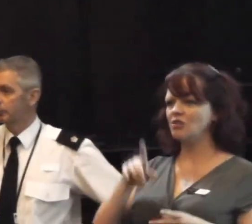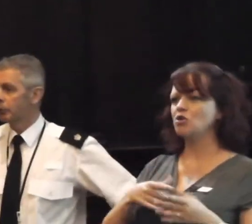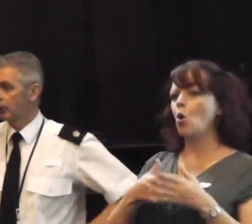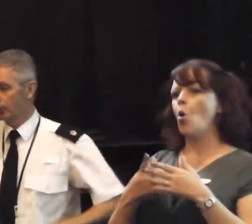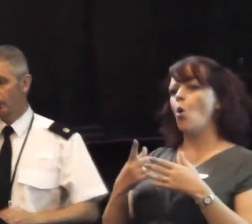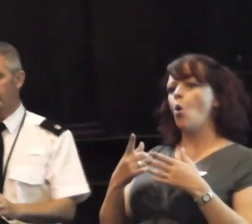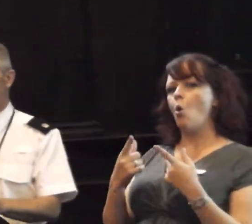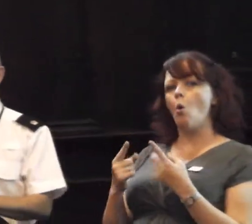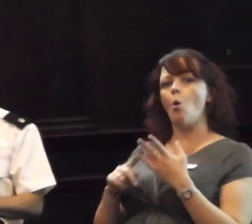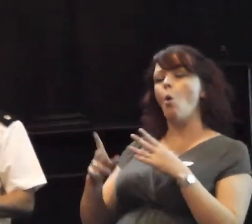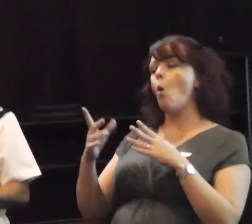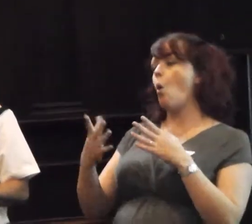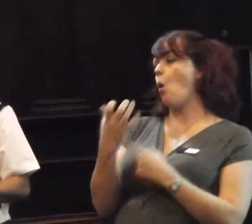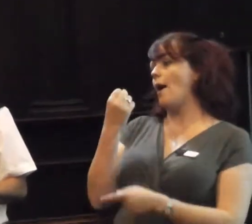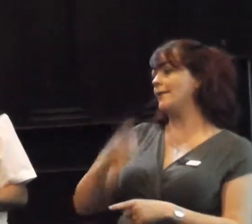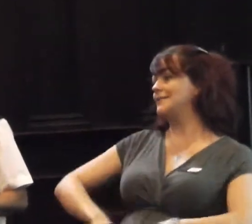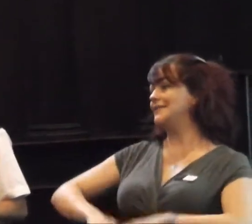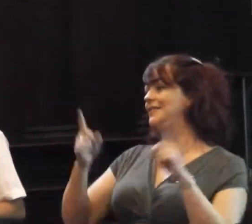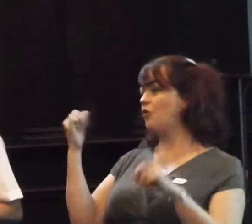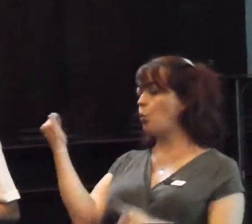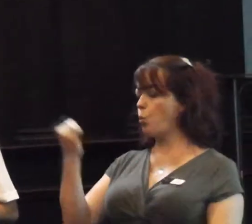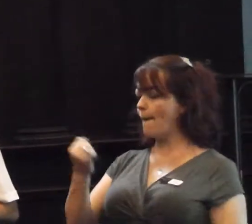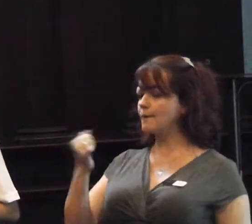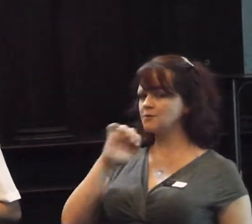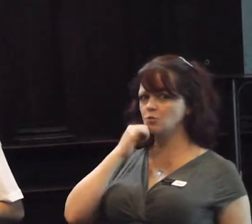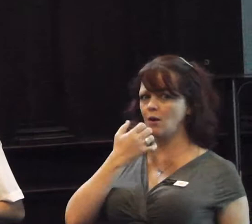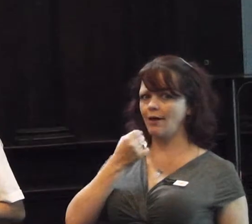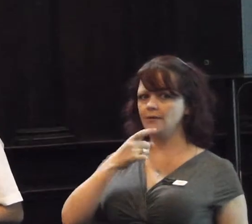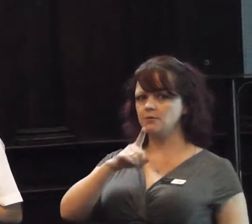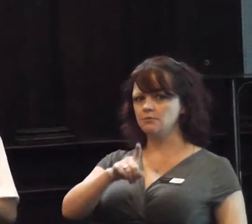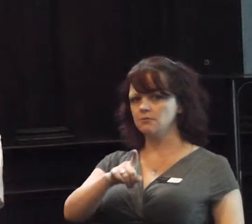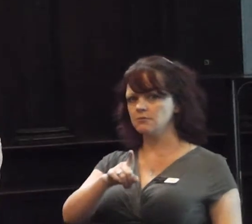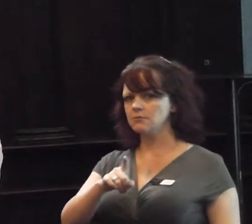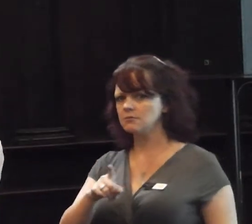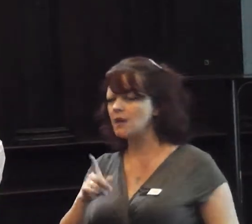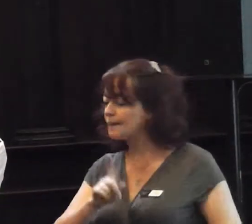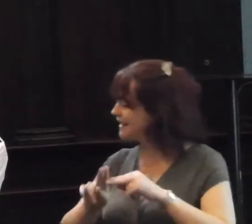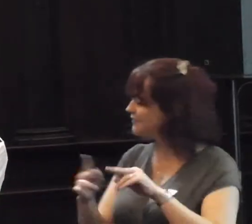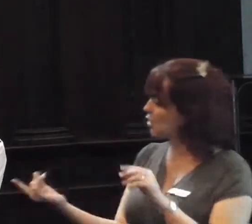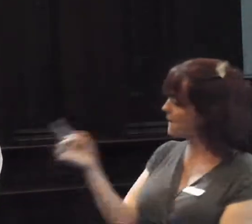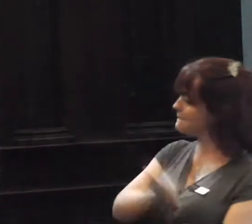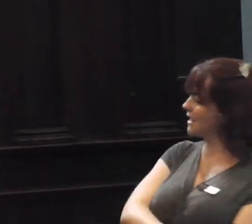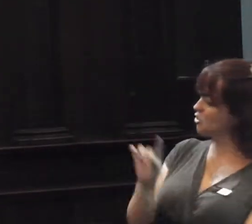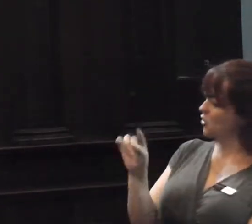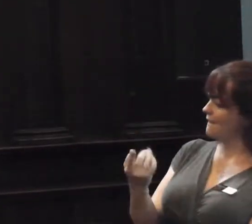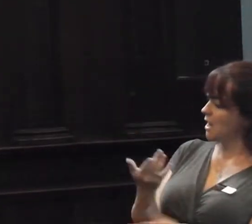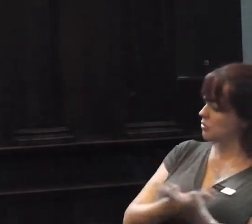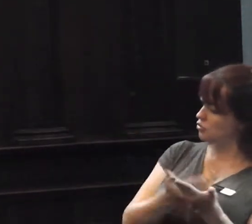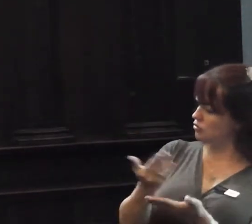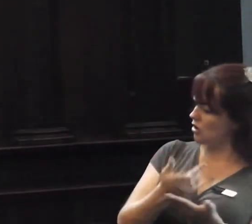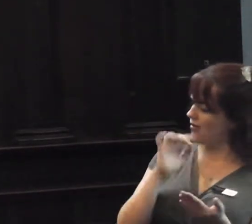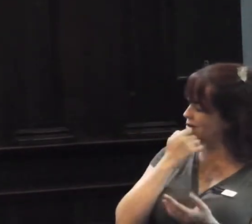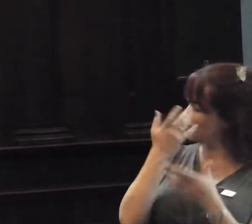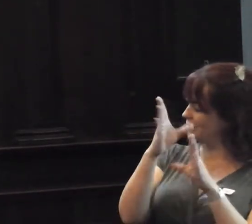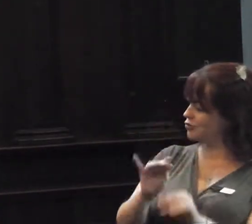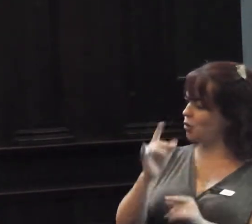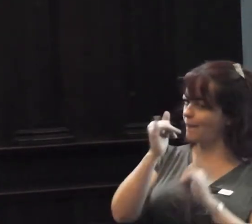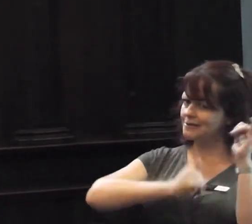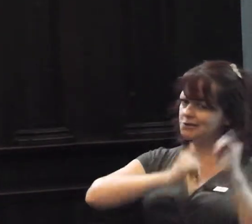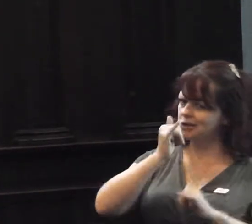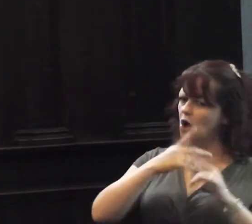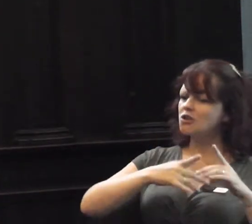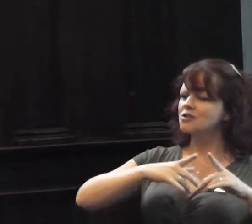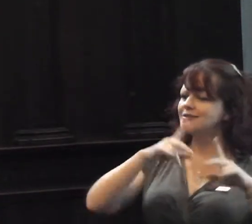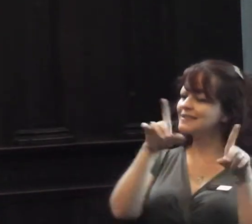is considered appropriate. But if you go back, to your first scenario, you would stop, to search, the same person.